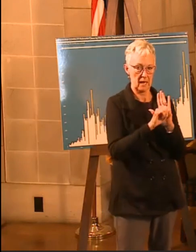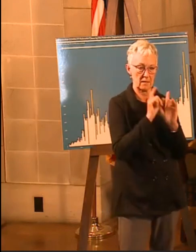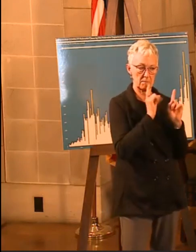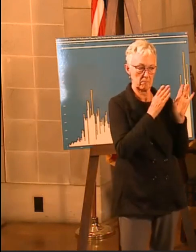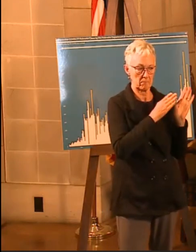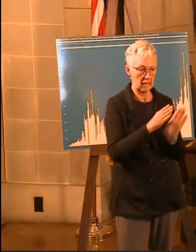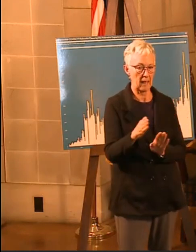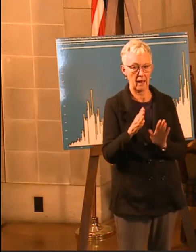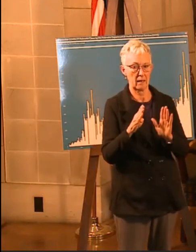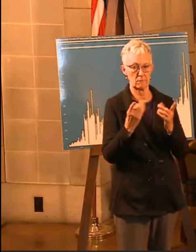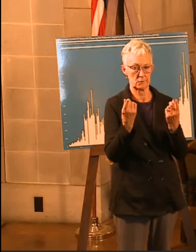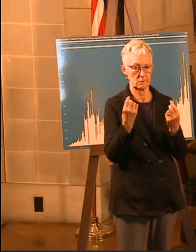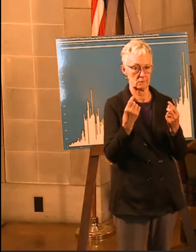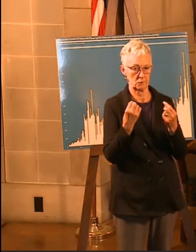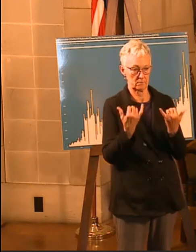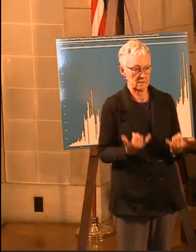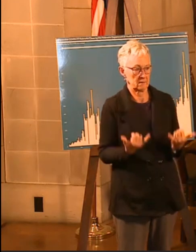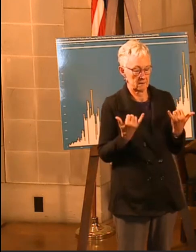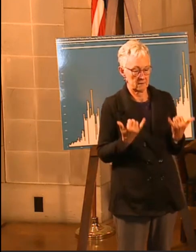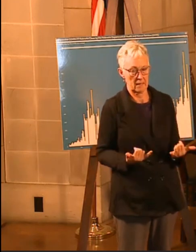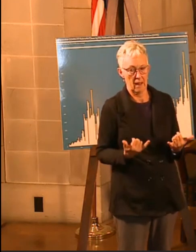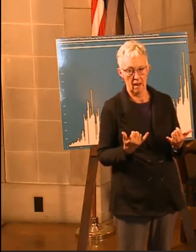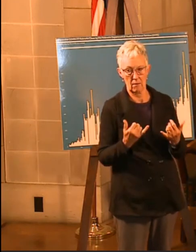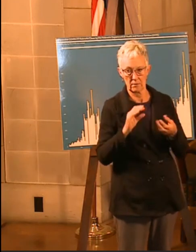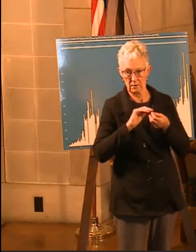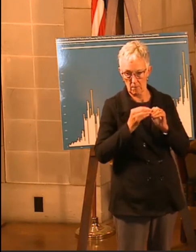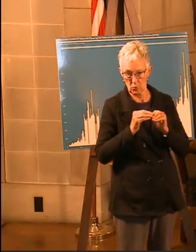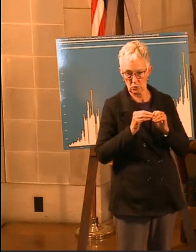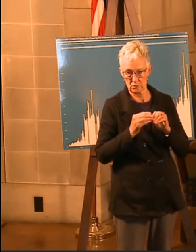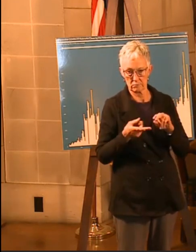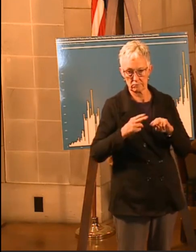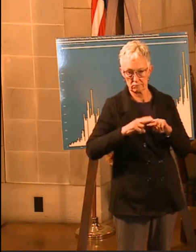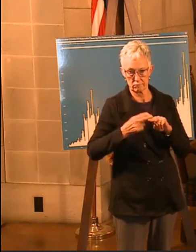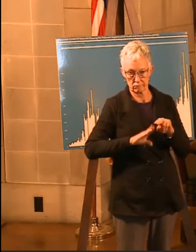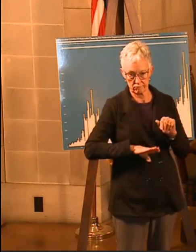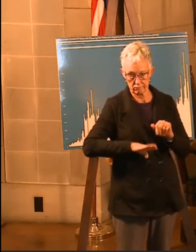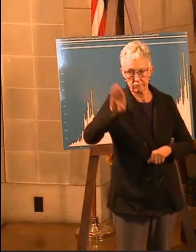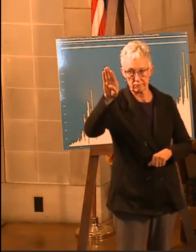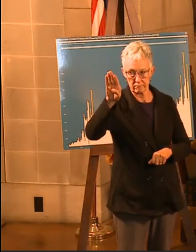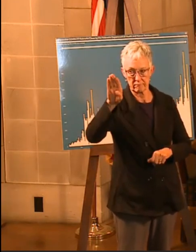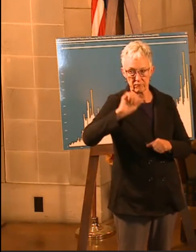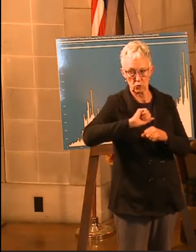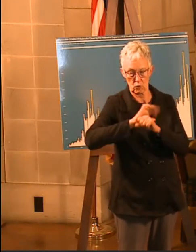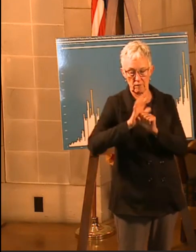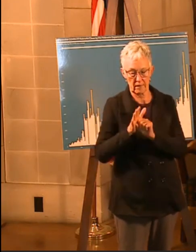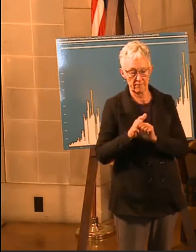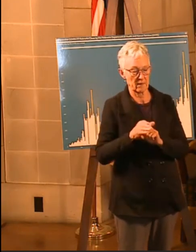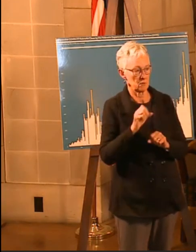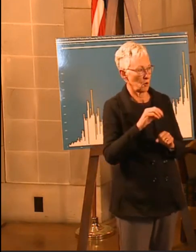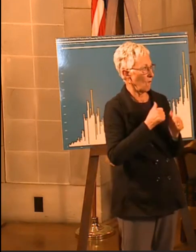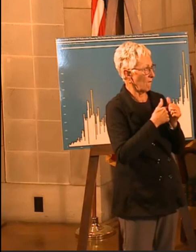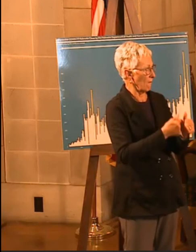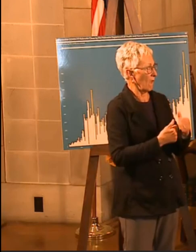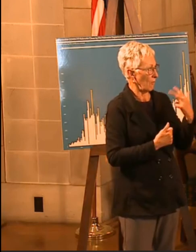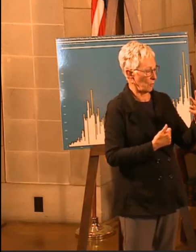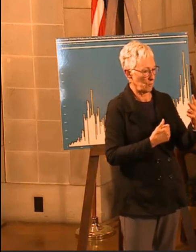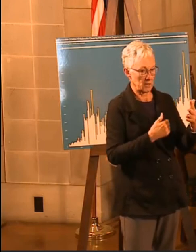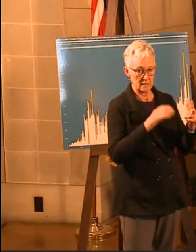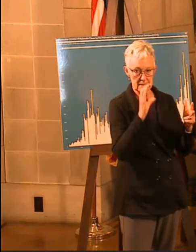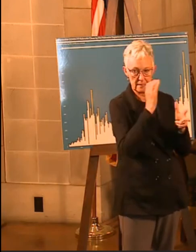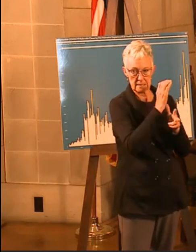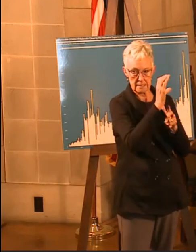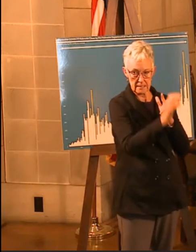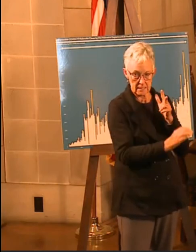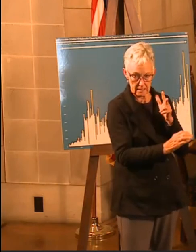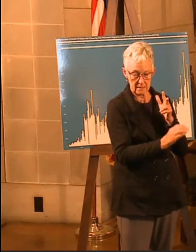We're going to remind people, right, avoid the three Cs, crowded places, confined spaces, close contact. Wear a mask if you're to be within six